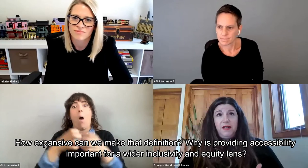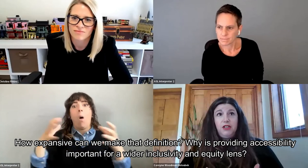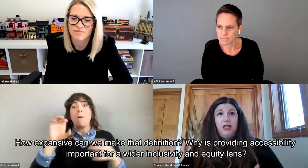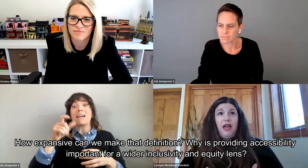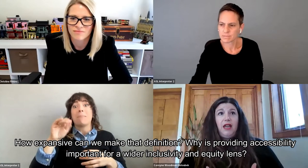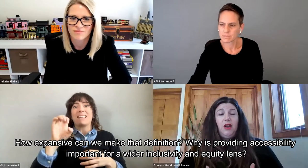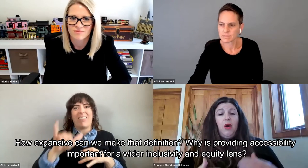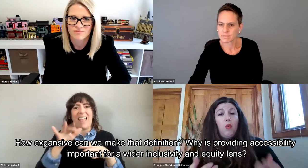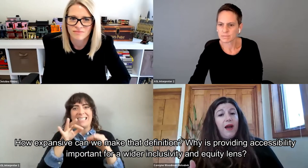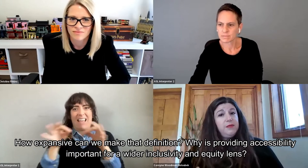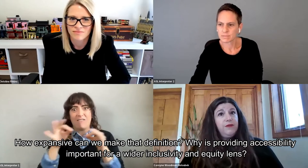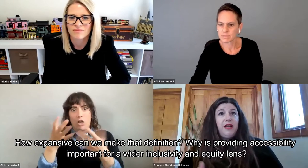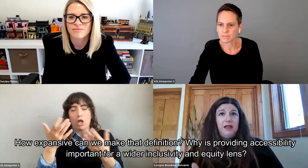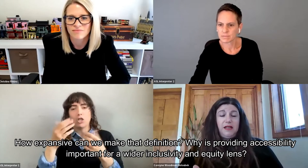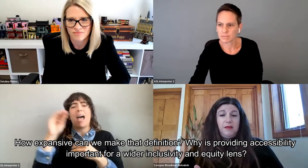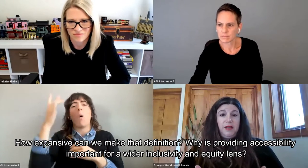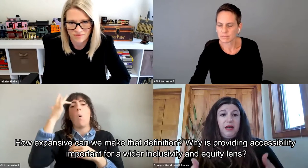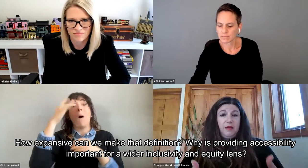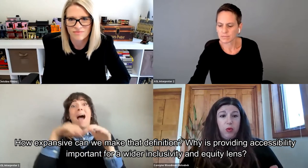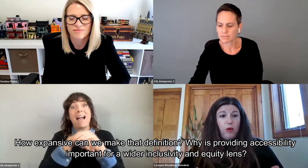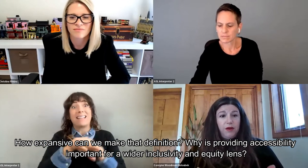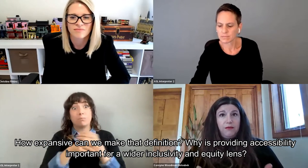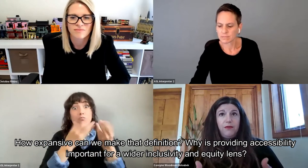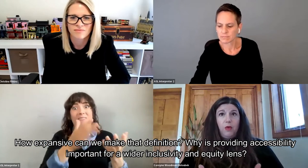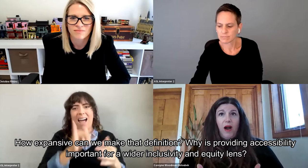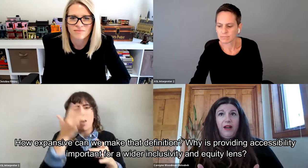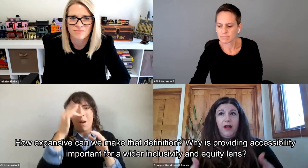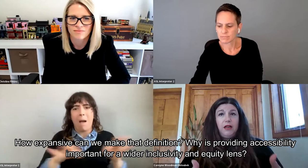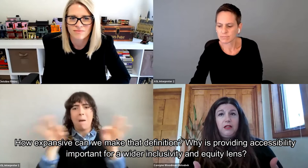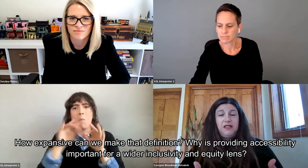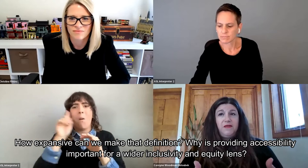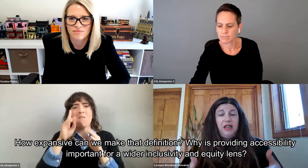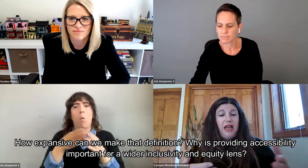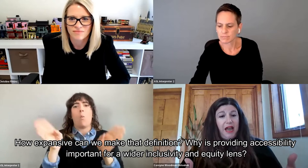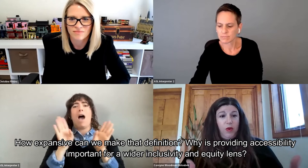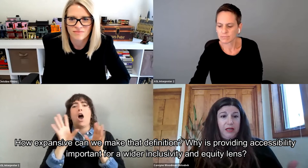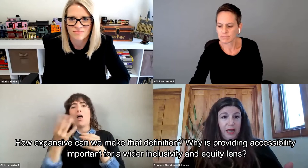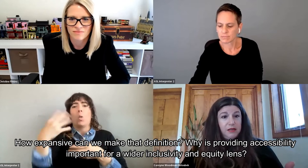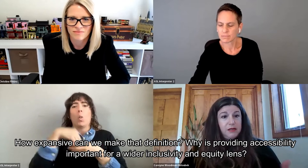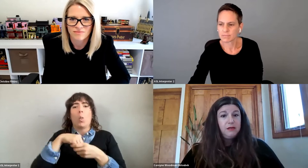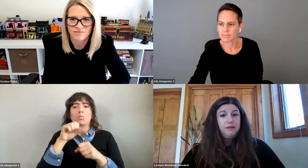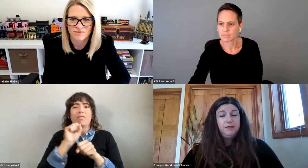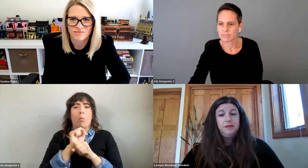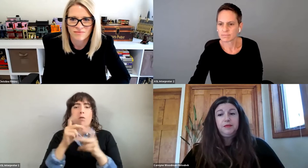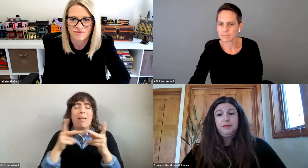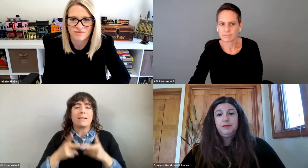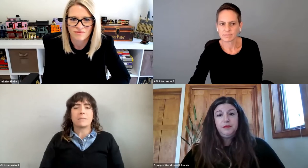that definition? And why is providing accessibility important for a wider and inclusivity and equity lens?